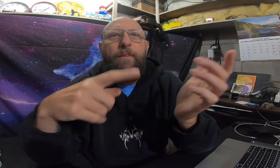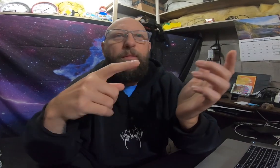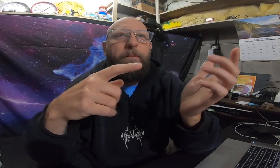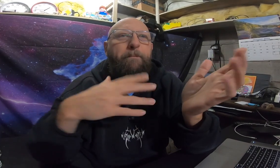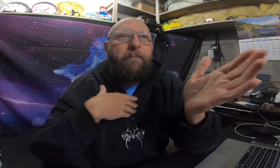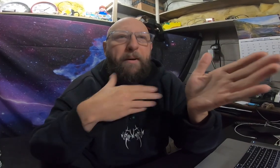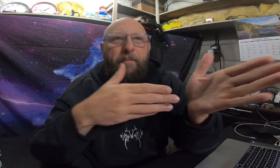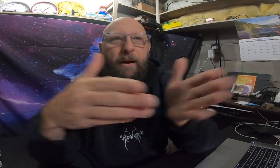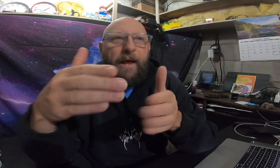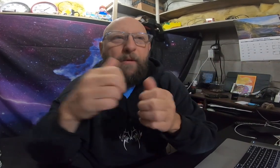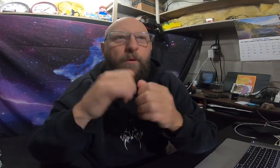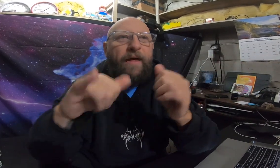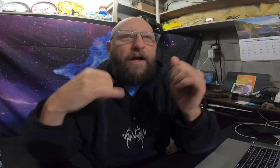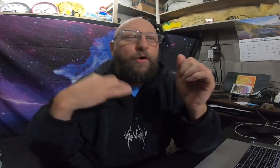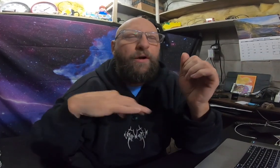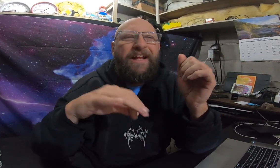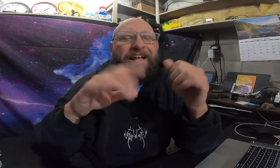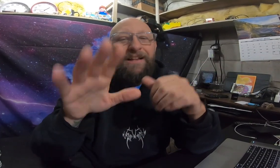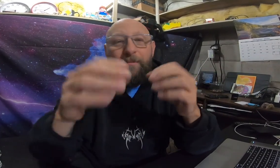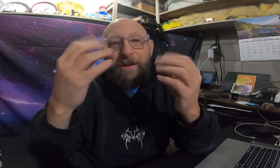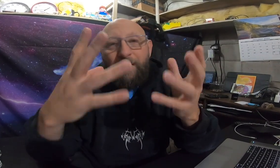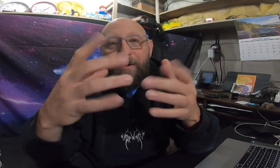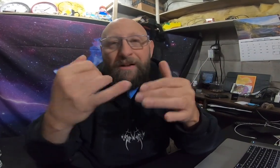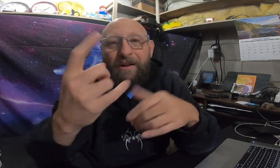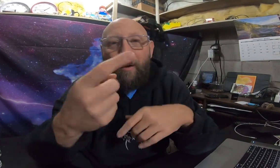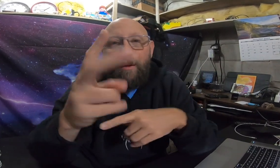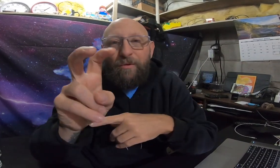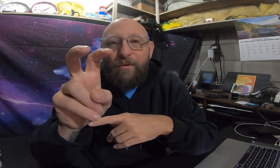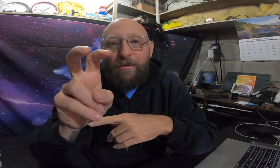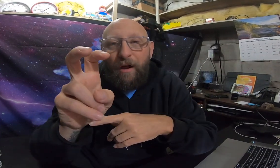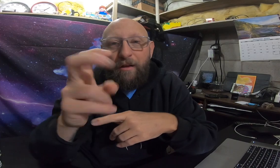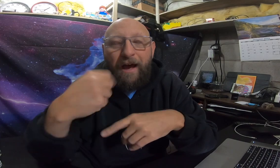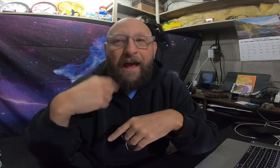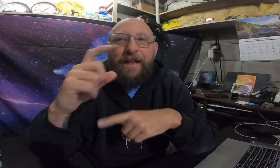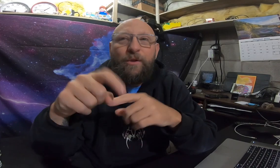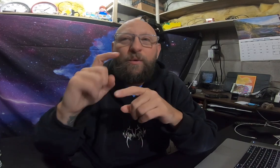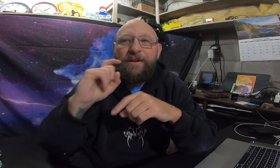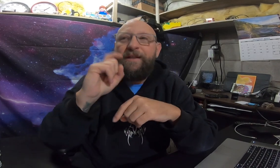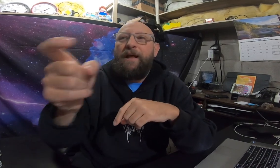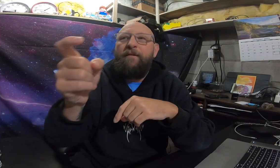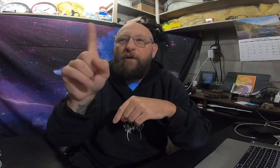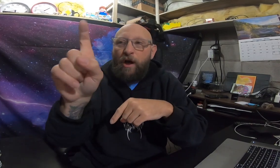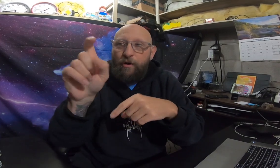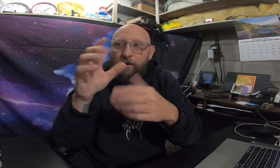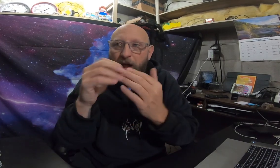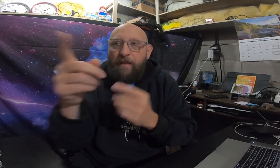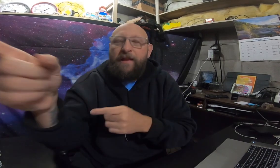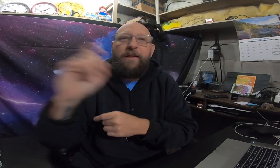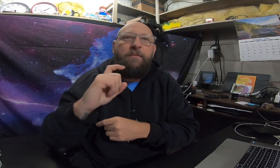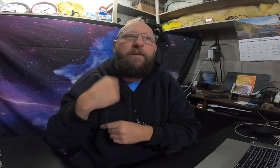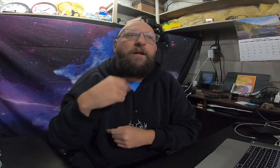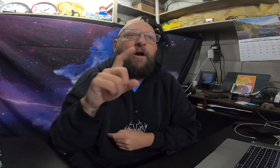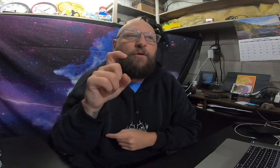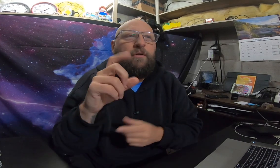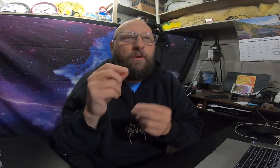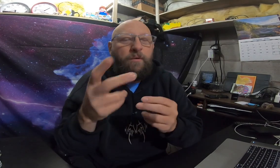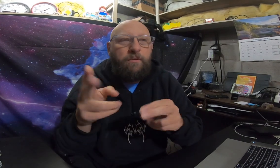my plan with that credit is i'm like you know it's almost $100 i have to ship $100 they give me $100 or